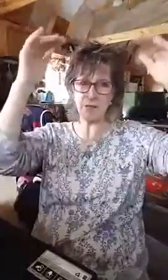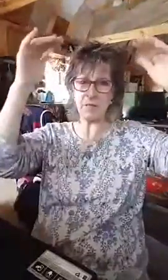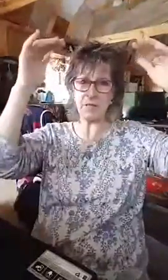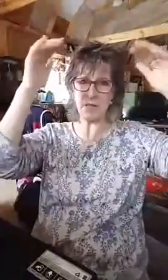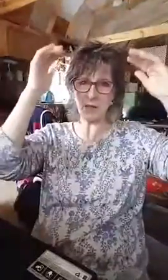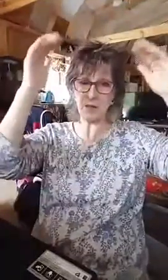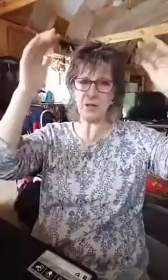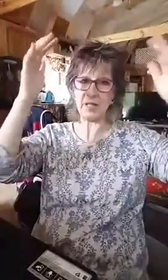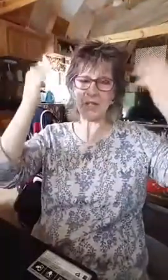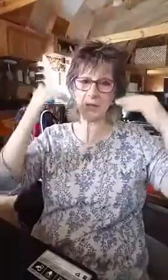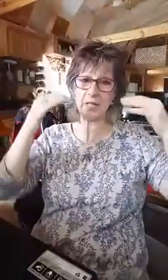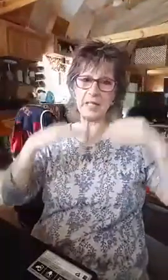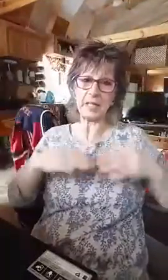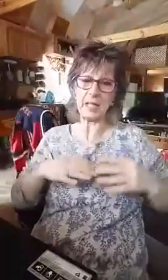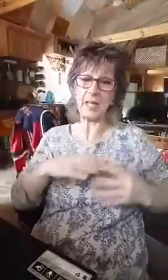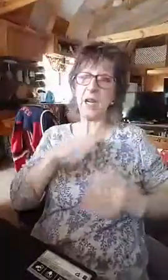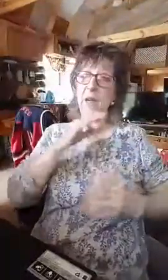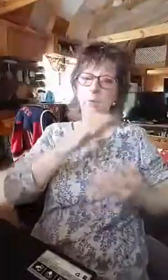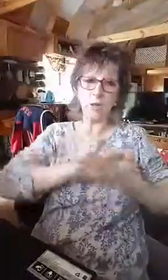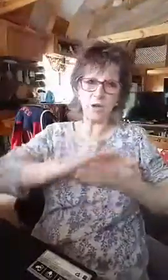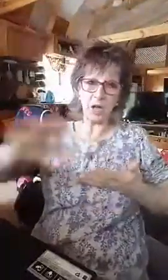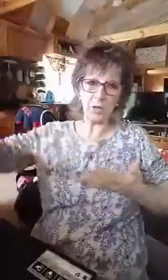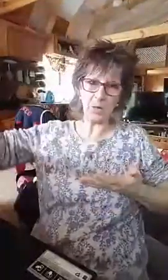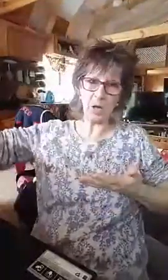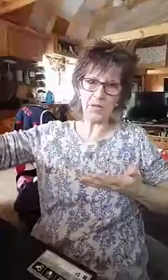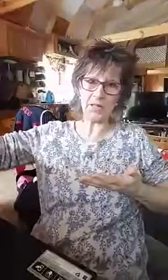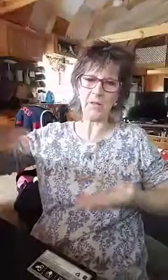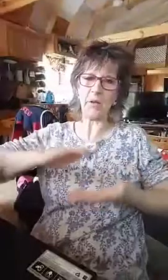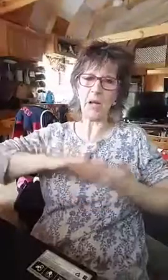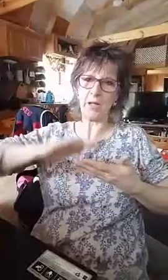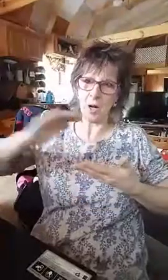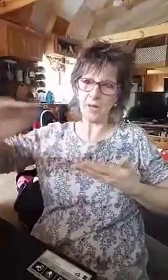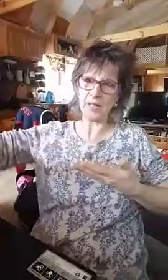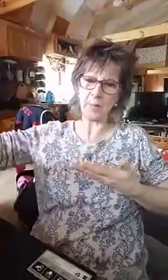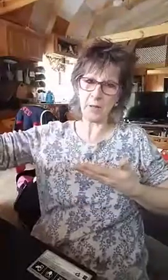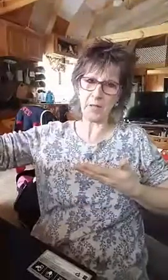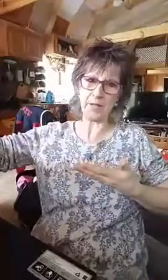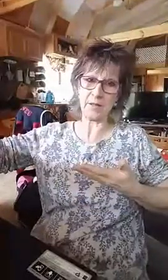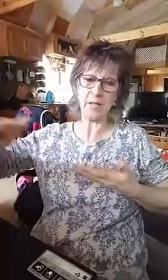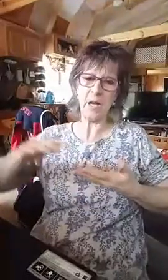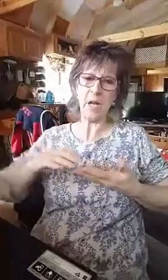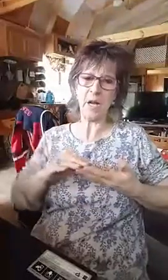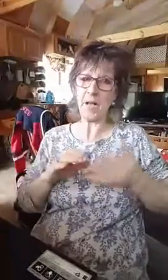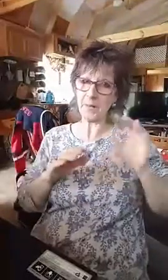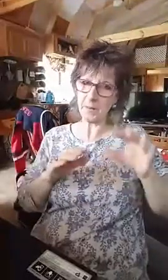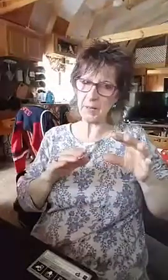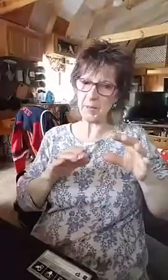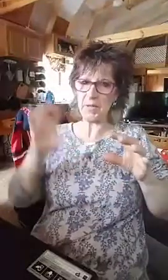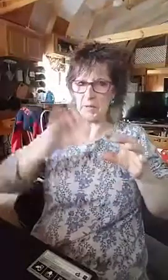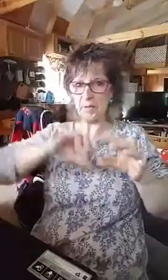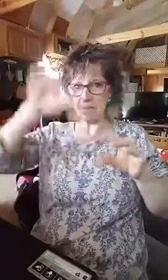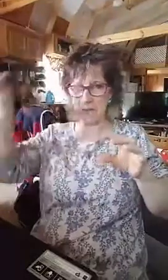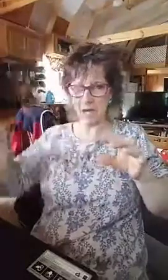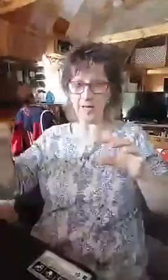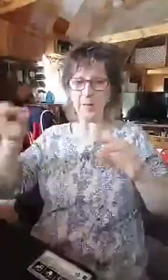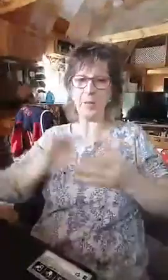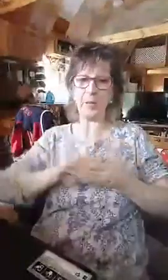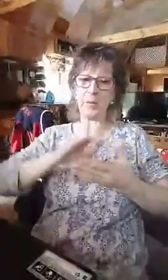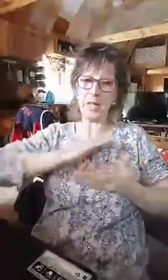dominion and authority, decree and declare, bring judgment on the devil and on the spirits, not the people, the spirits behind the people, bring that